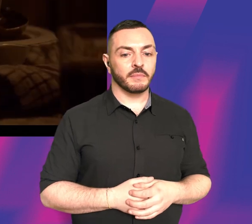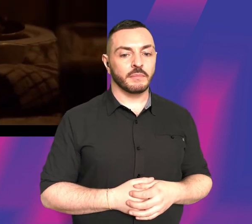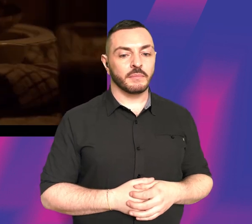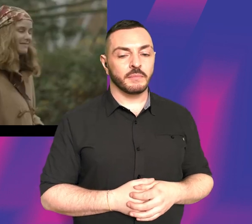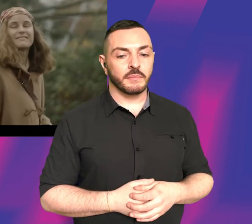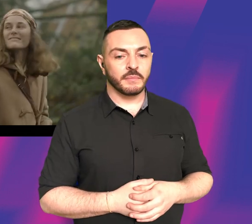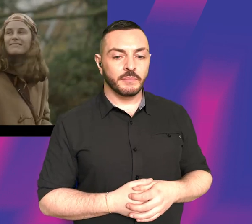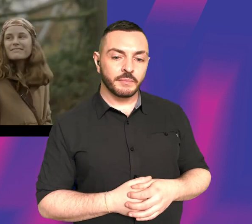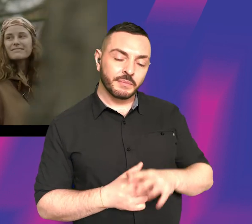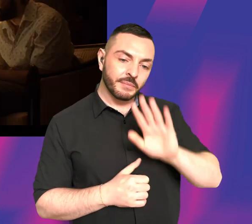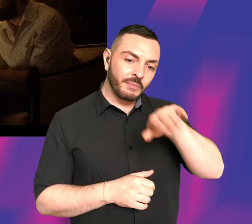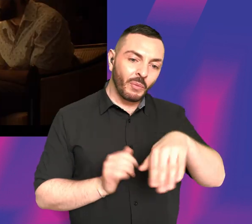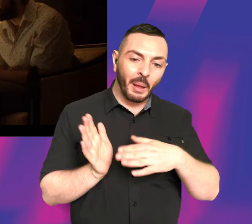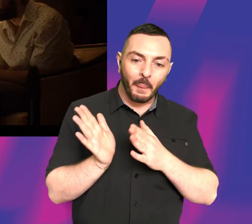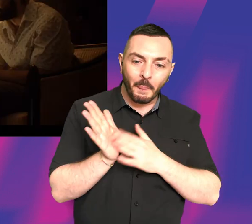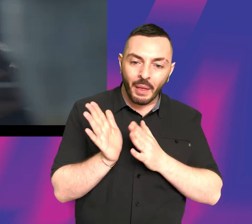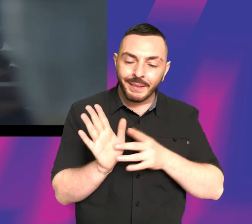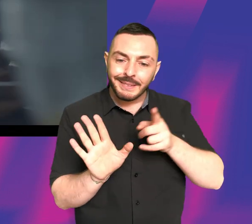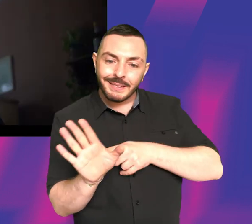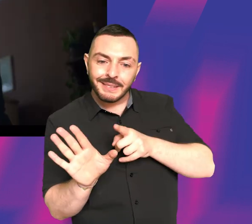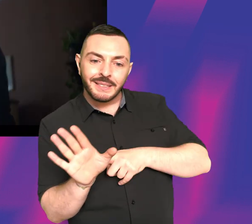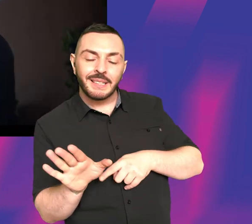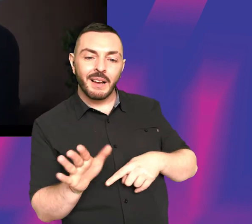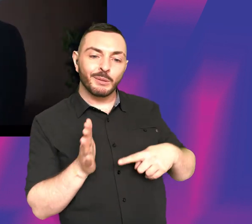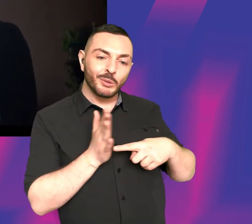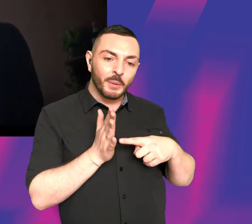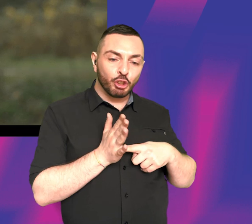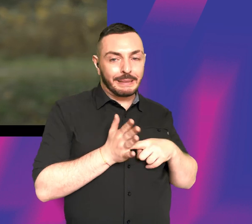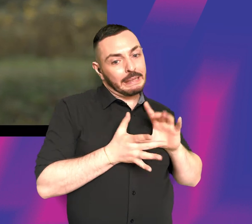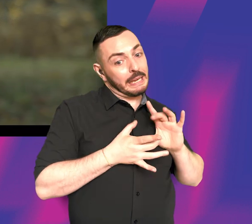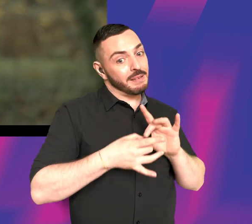Magda is young, Thomas. She could become attached.